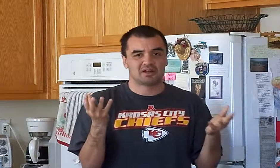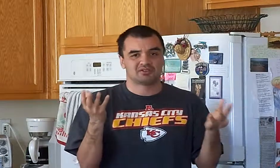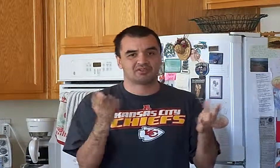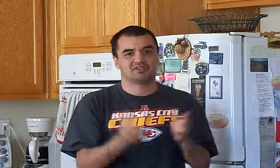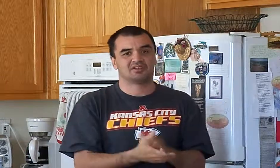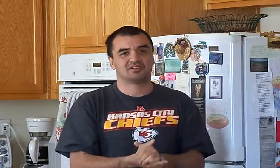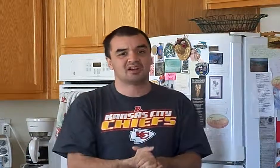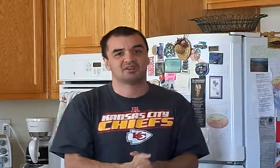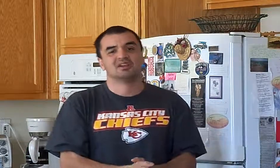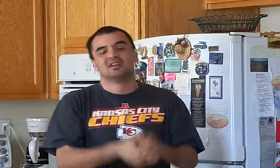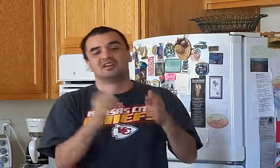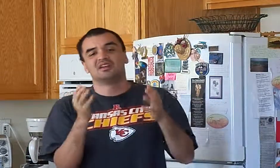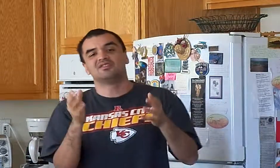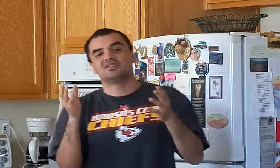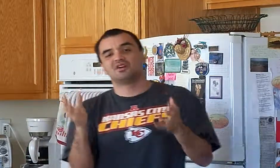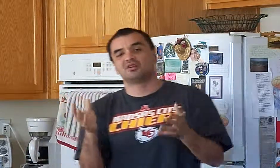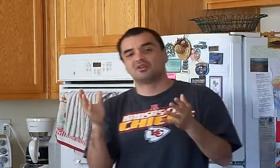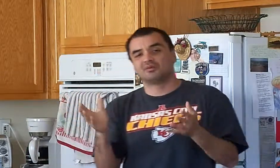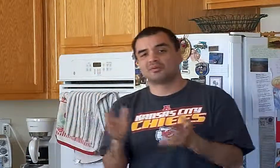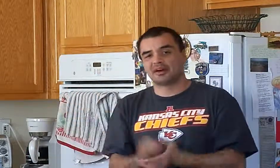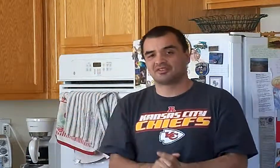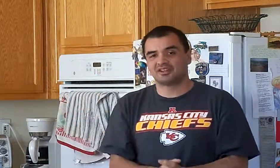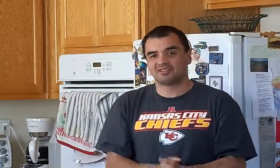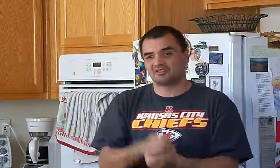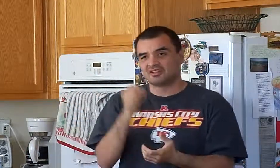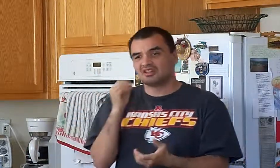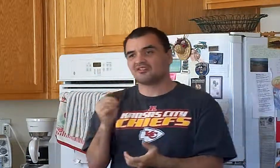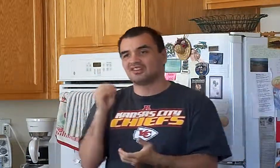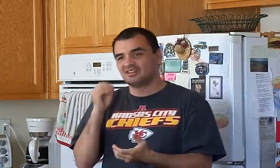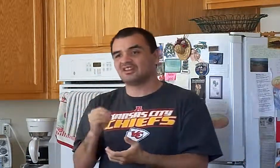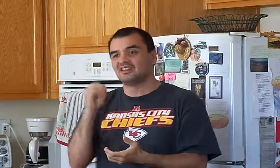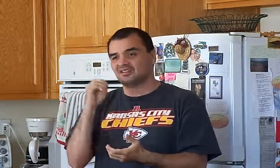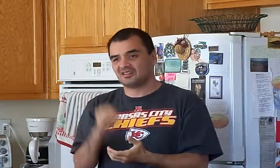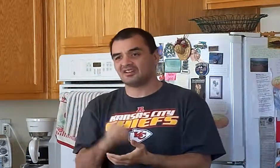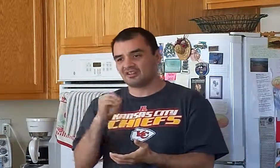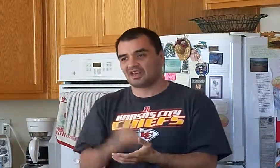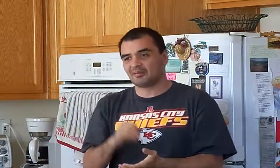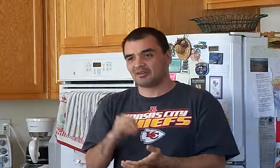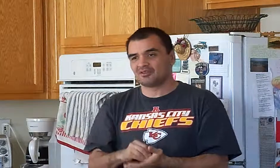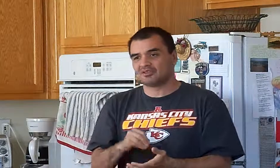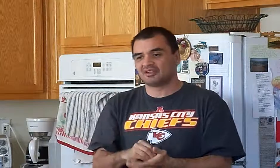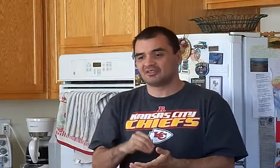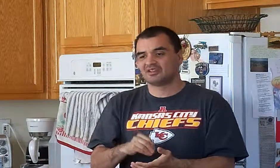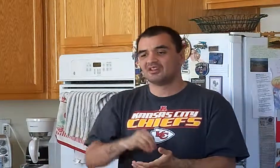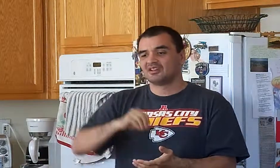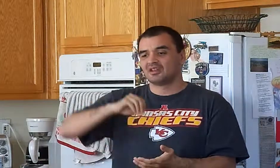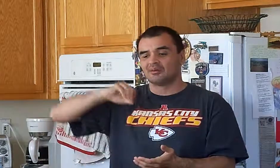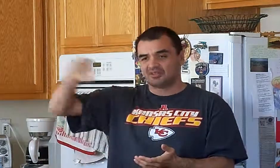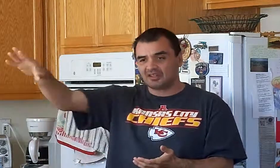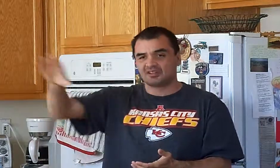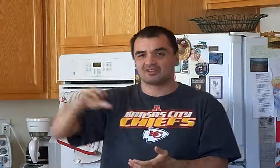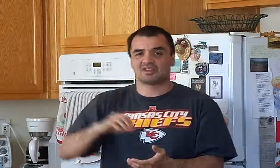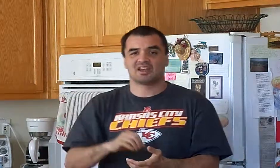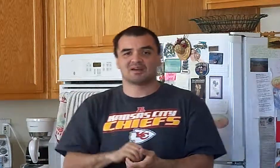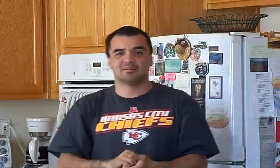balances things out. Even though her robotization, if indeed it does happen in the sense that we think it's going to happen,